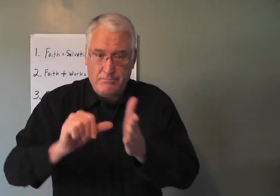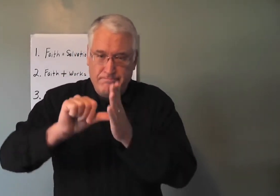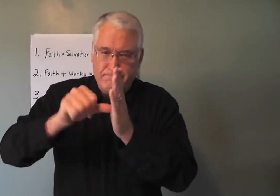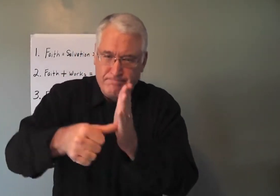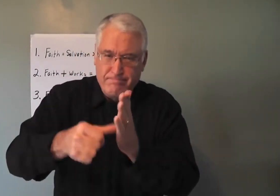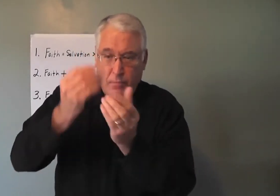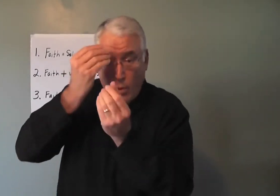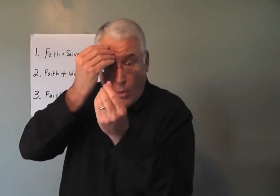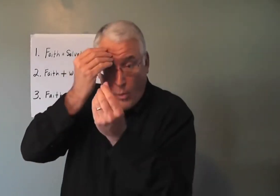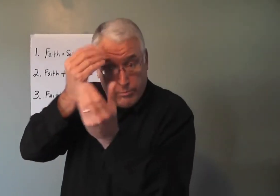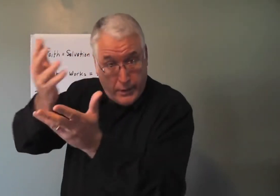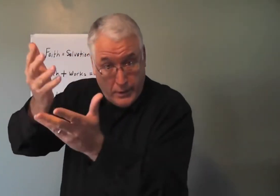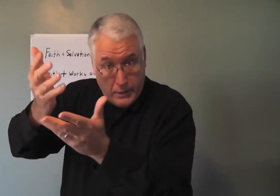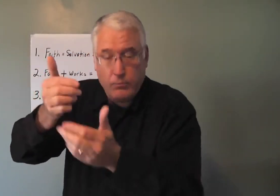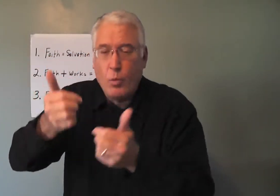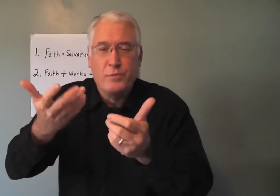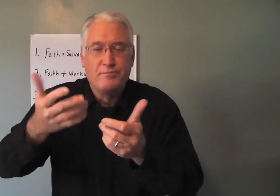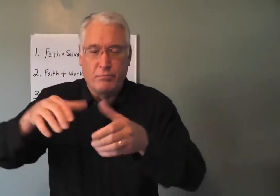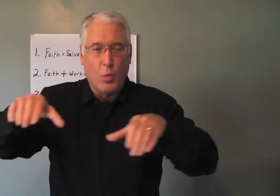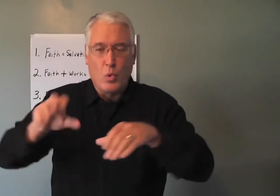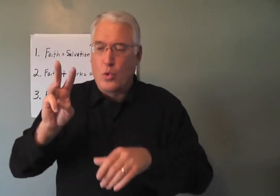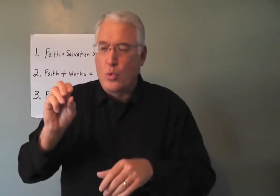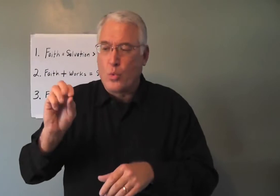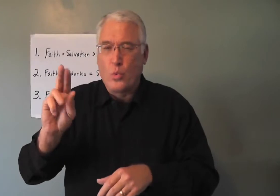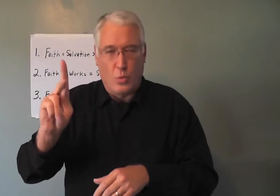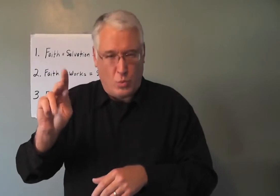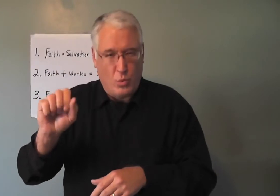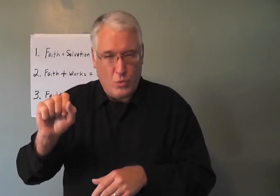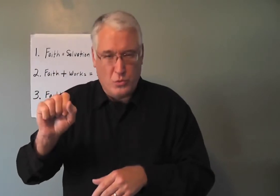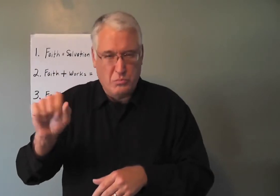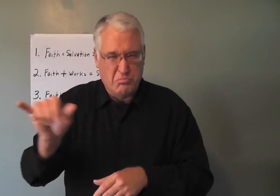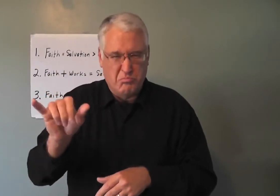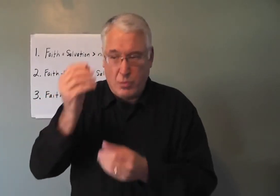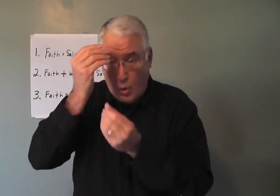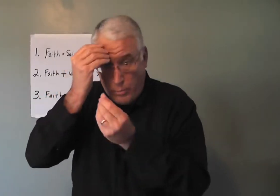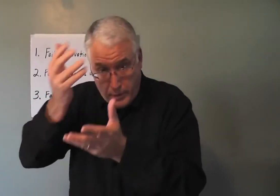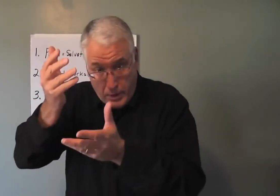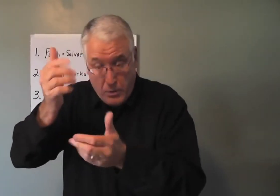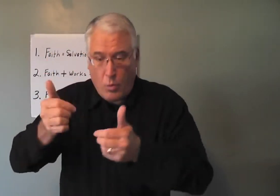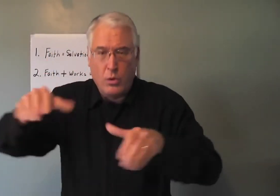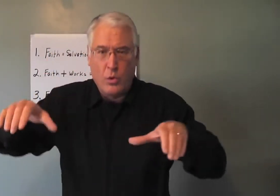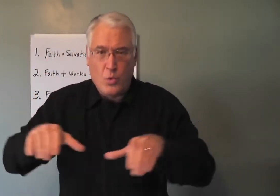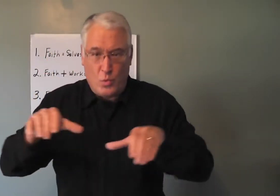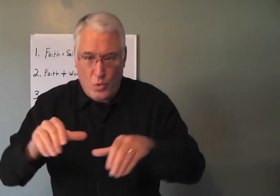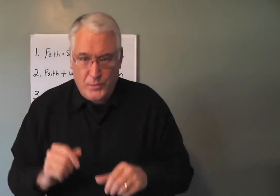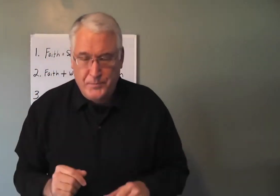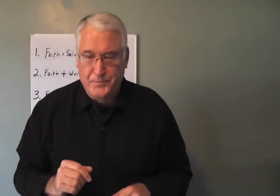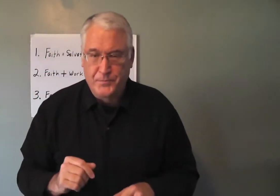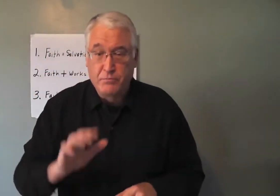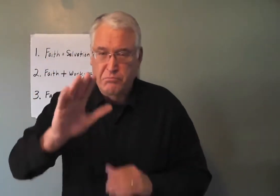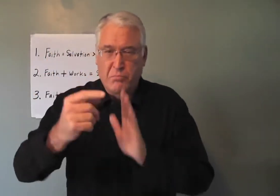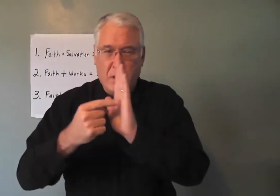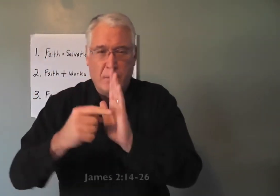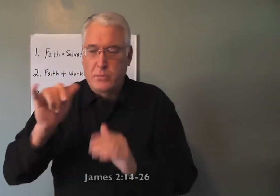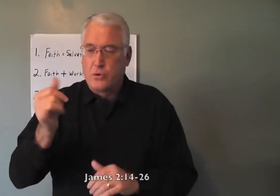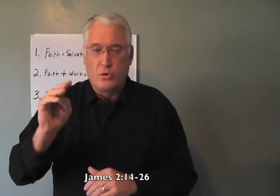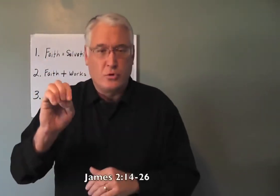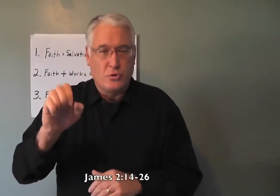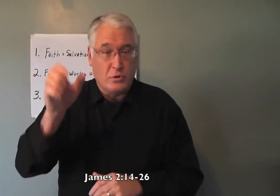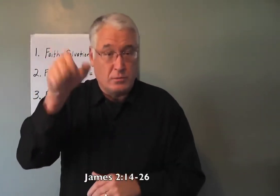that emphasize that our obedience or our works, that's meaning the same thing, it emphasizes about